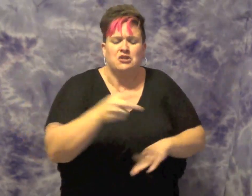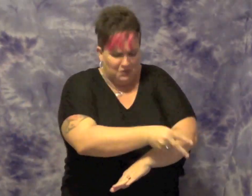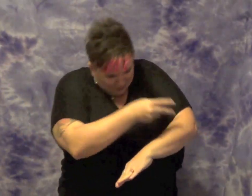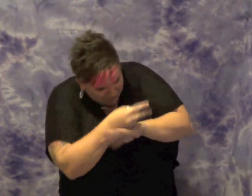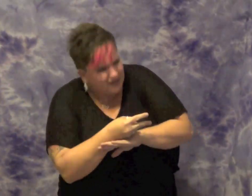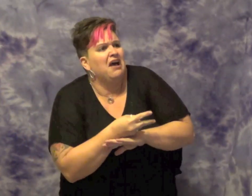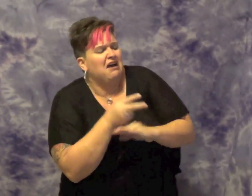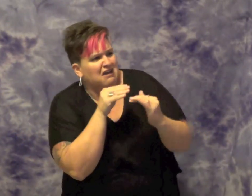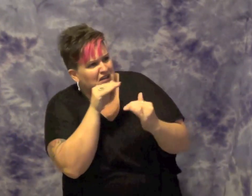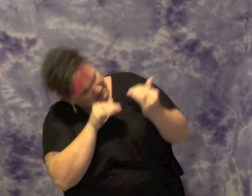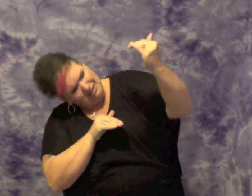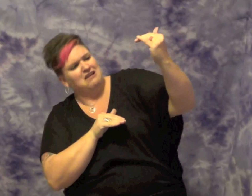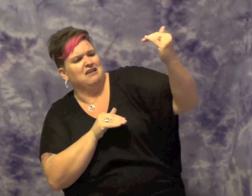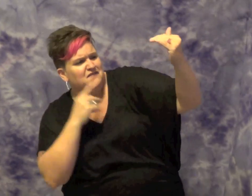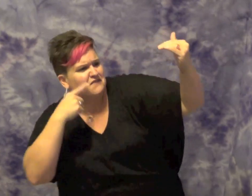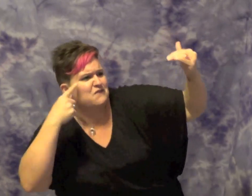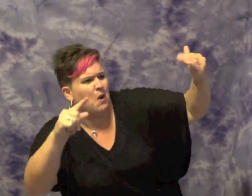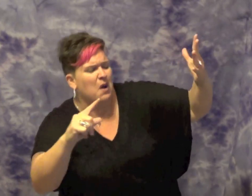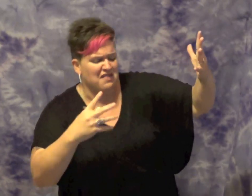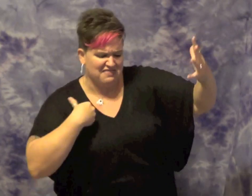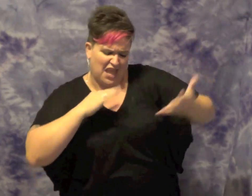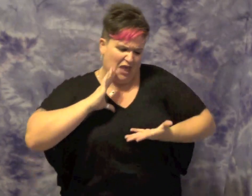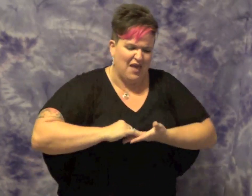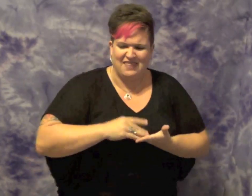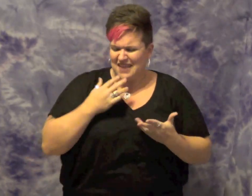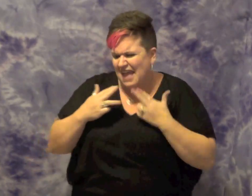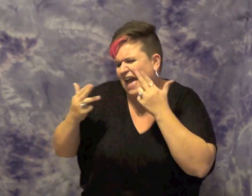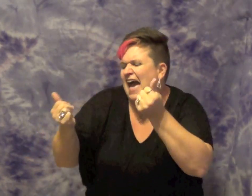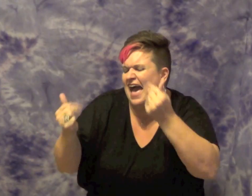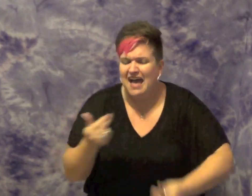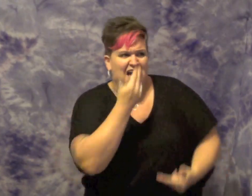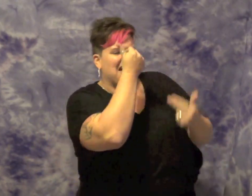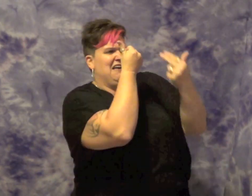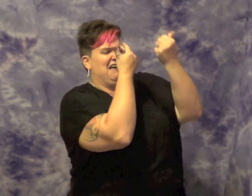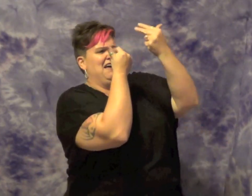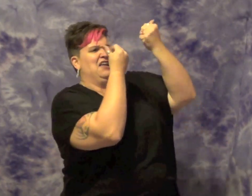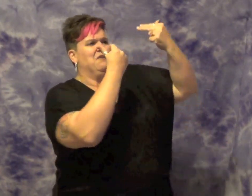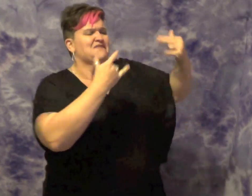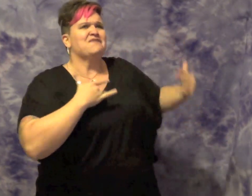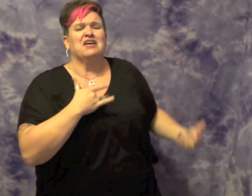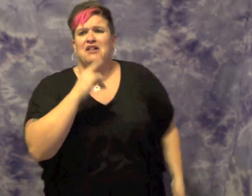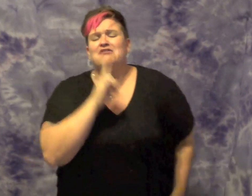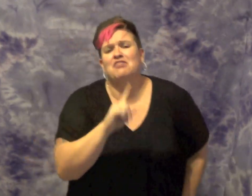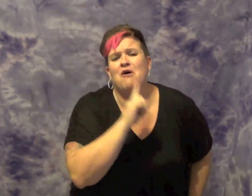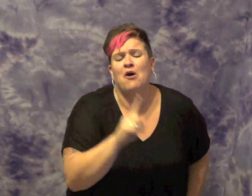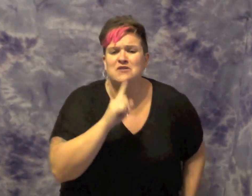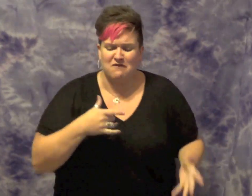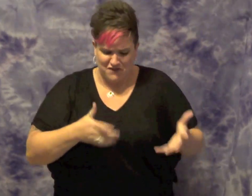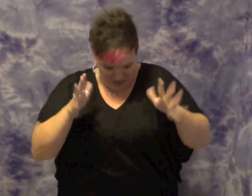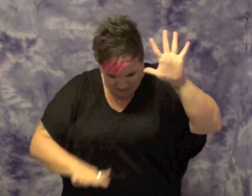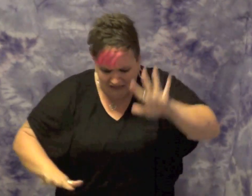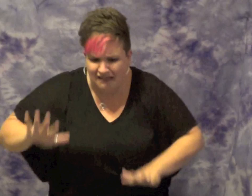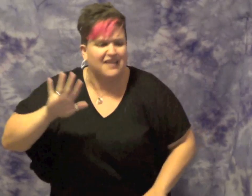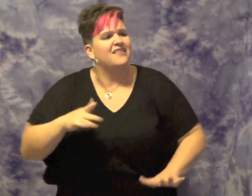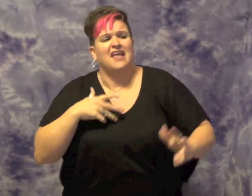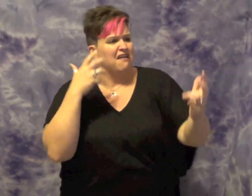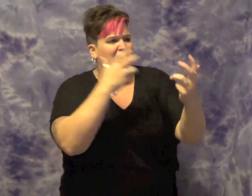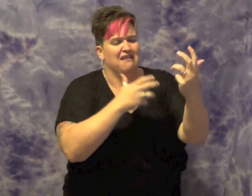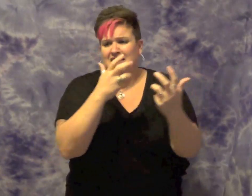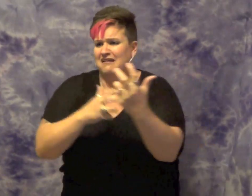equal. Gladly defeat you, then laugh to your face when you feel all alone. When you're so out of place, they can't relate to this pain. They don't feel